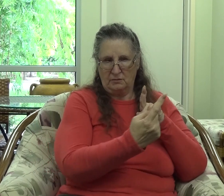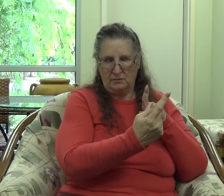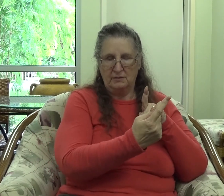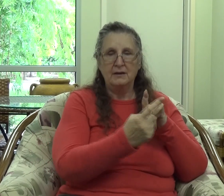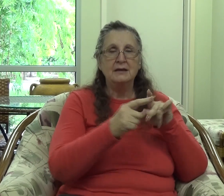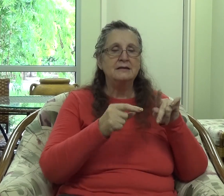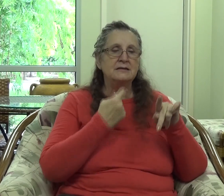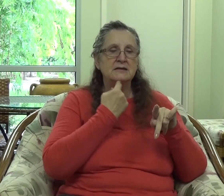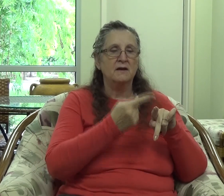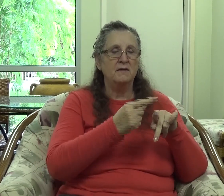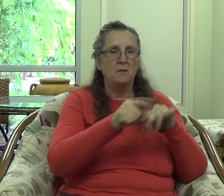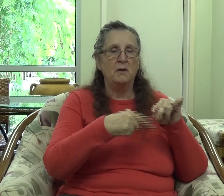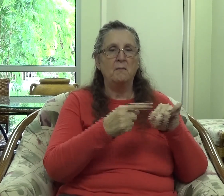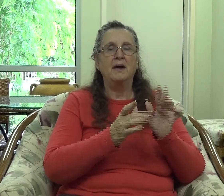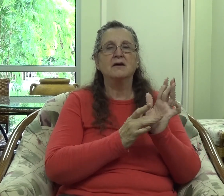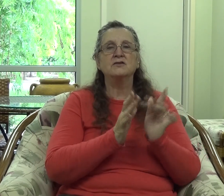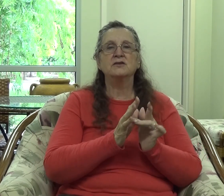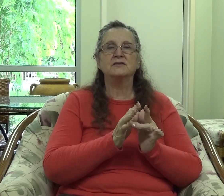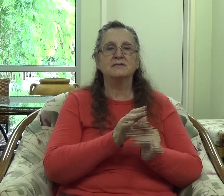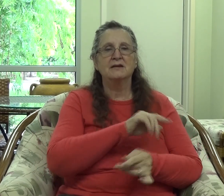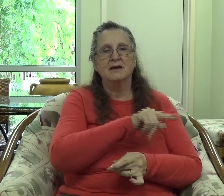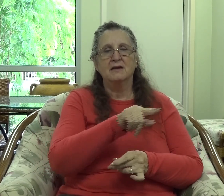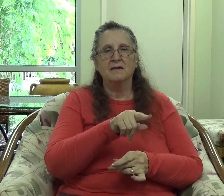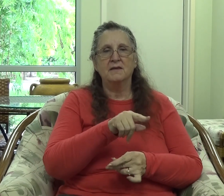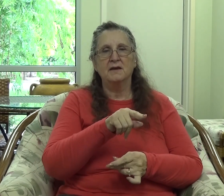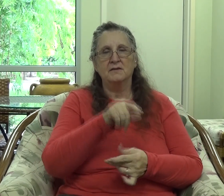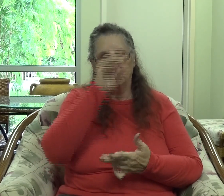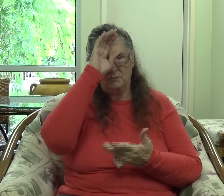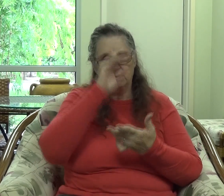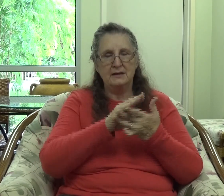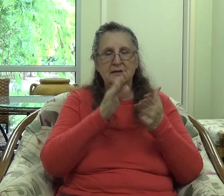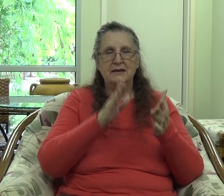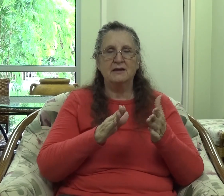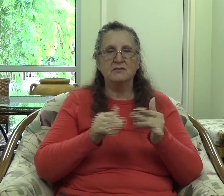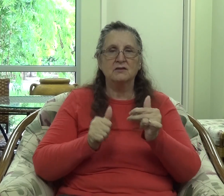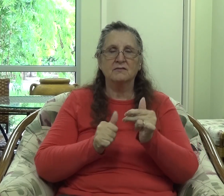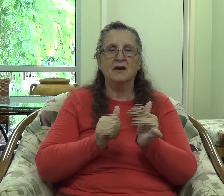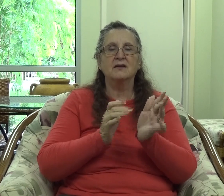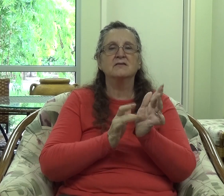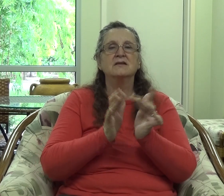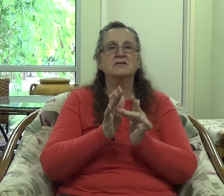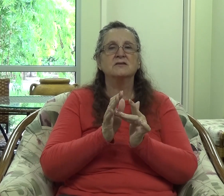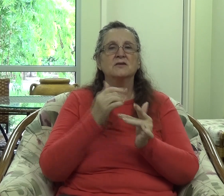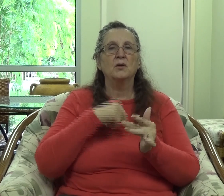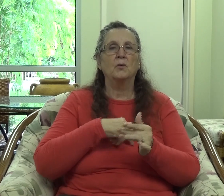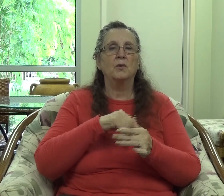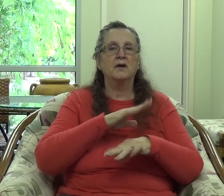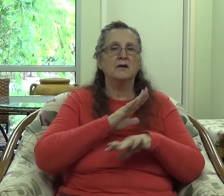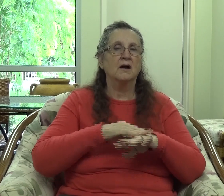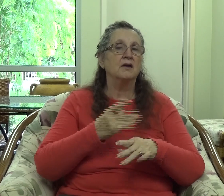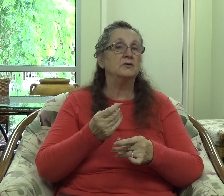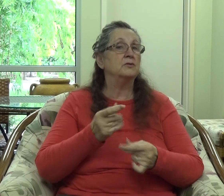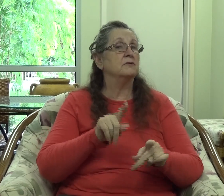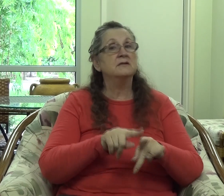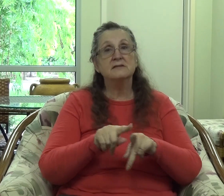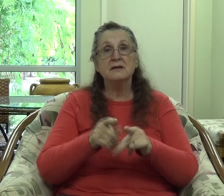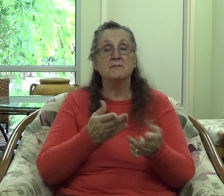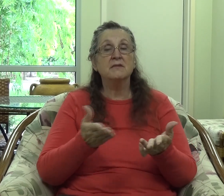As believers and followers of Christ Jesus we are called to do the same. Our individual